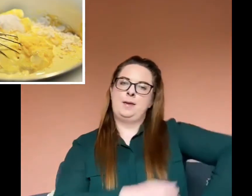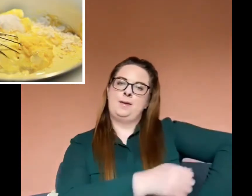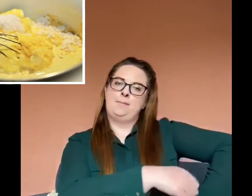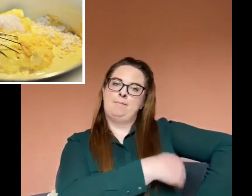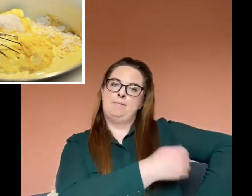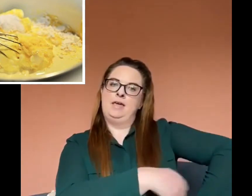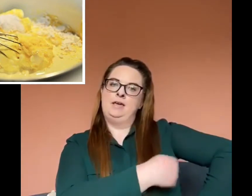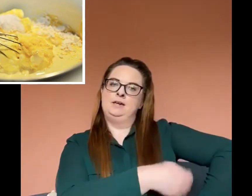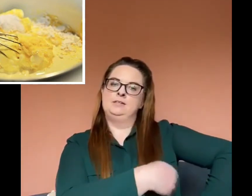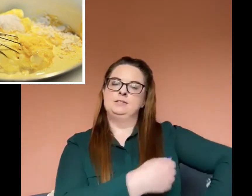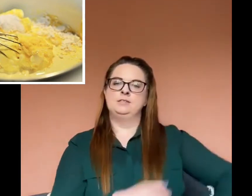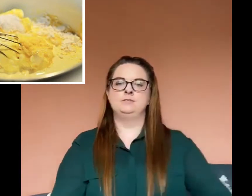Baked.